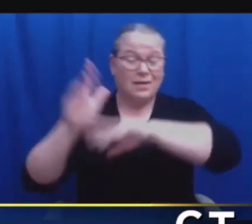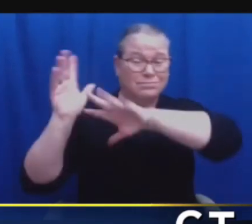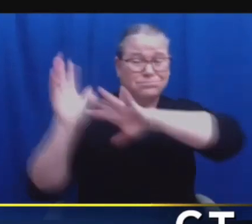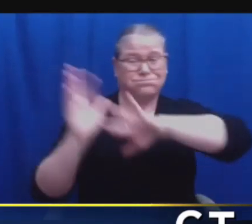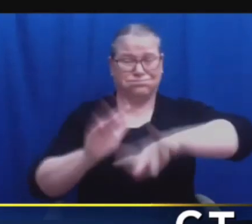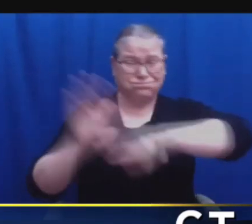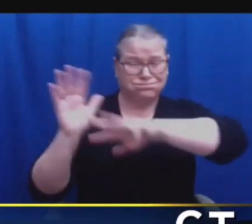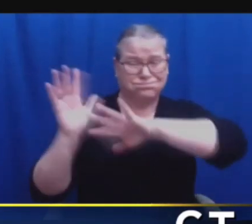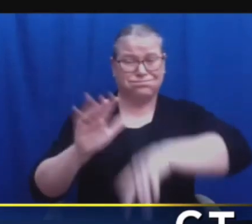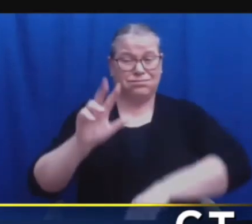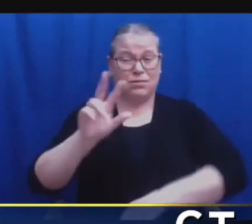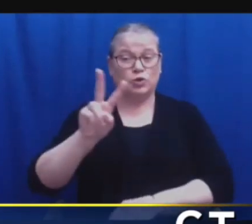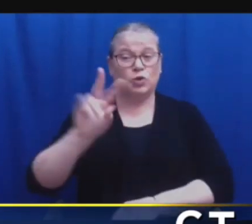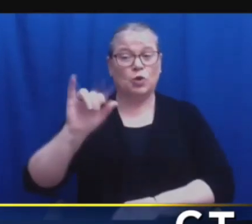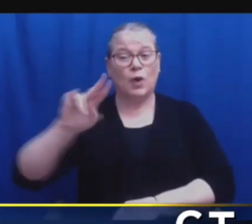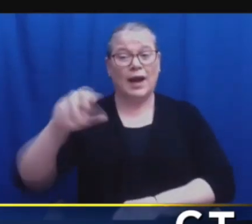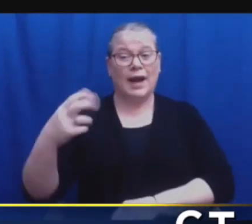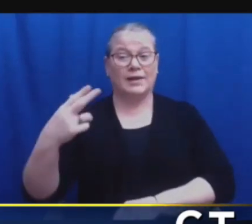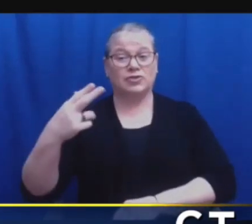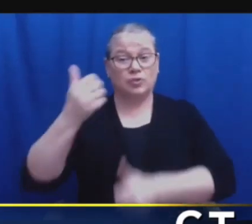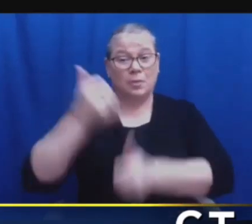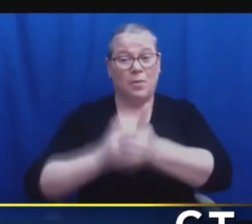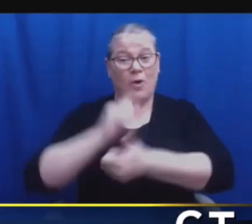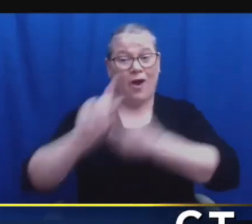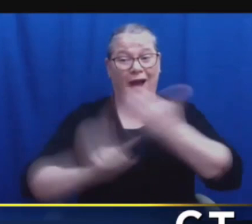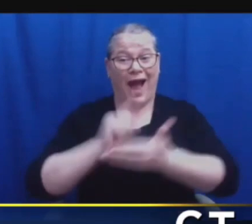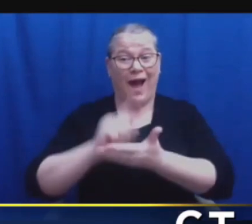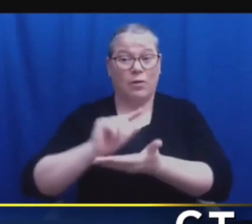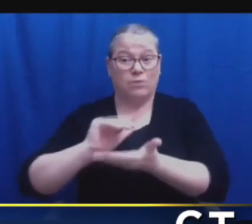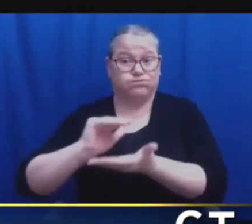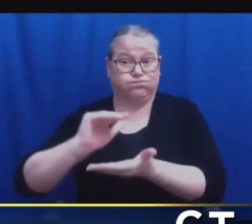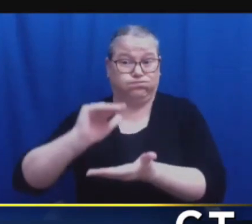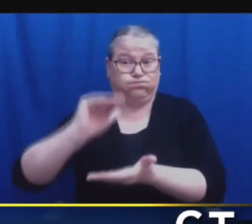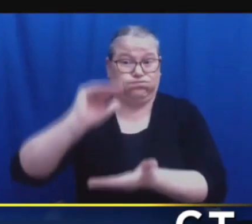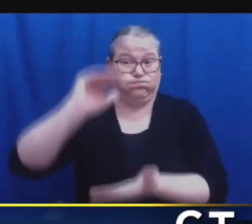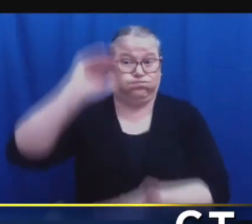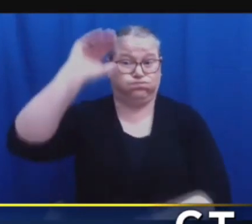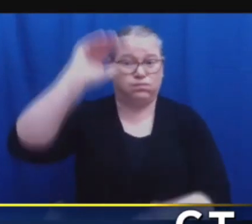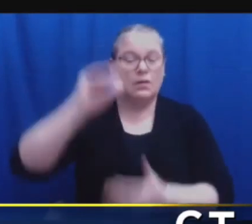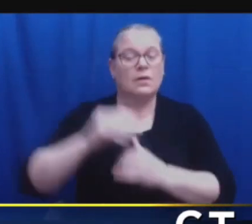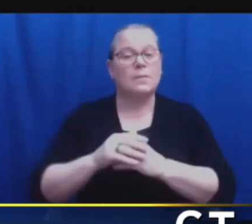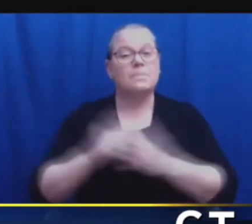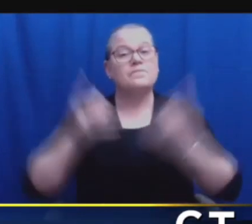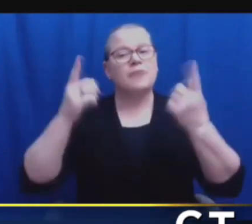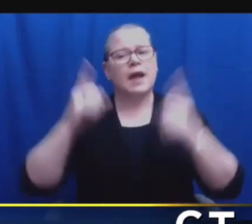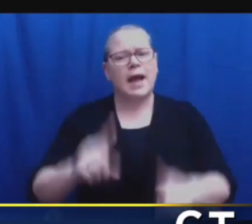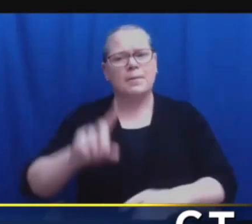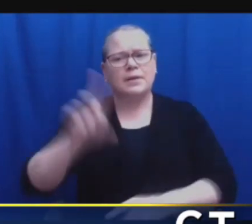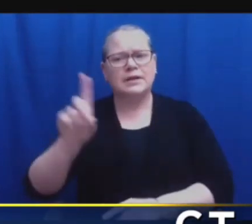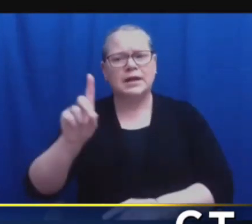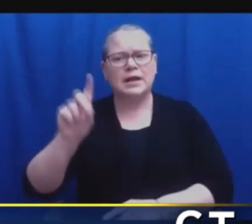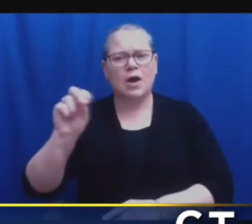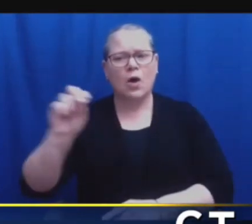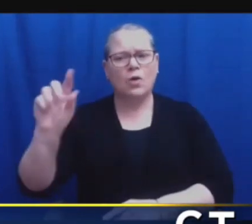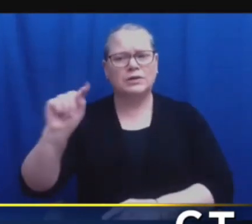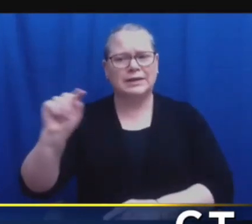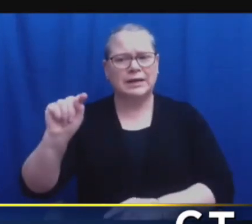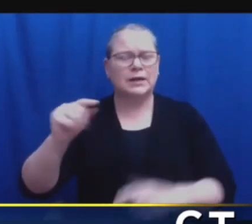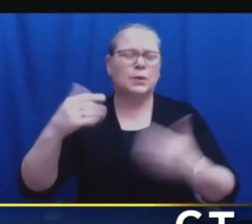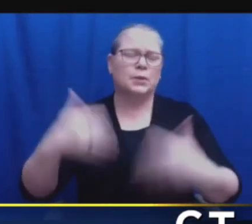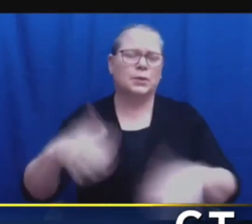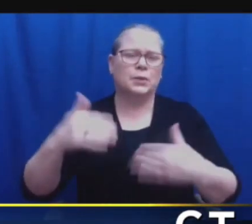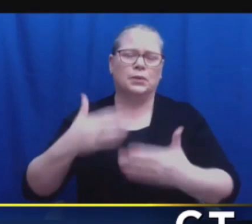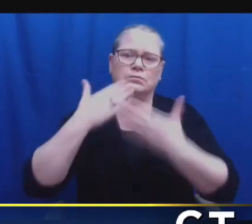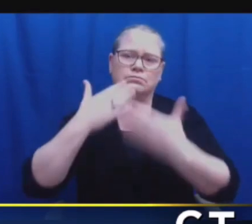the members of the Department of Transportation and others. We had well over 700 snowplows out there. They've been going nonstop